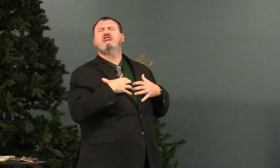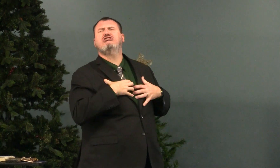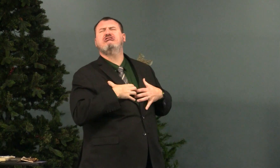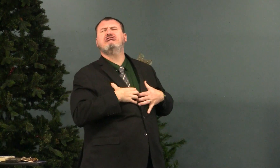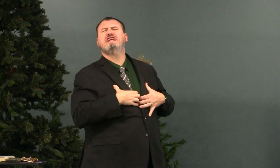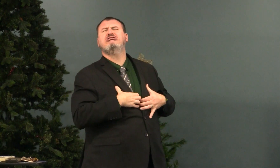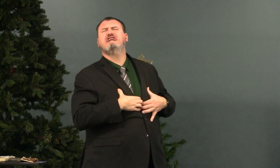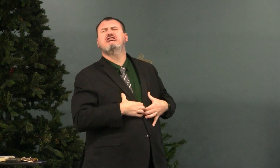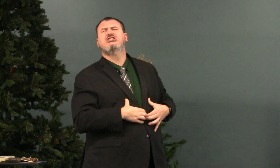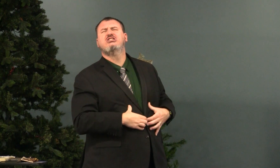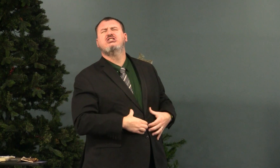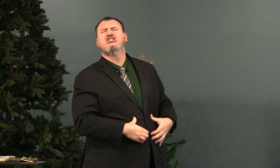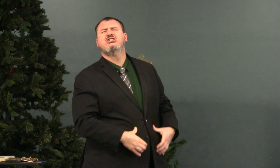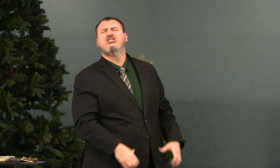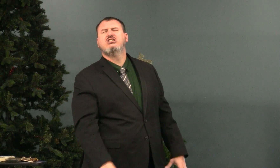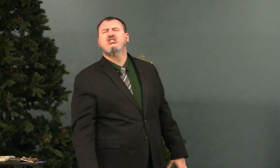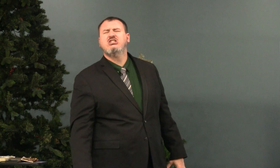Oh, I wish for this